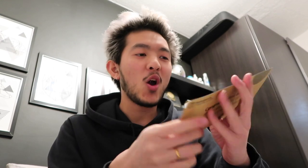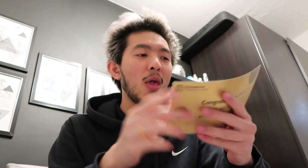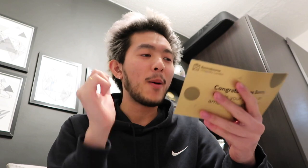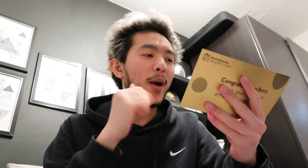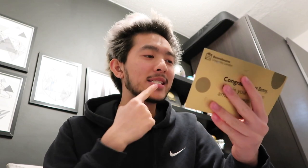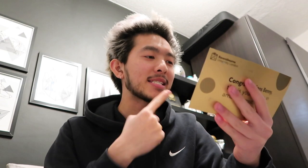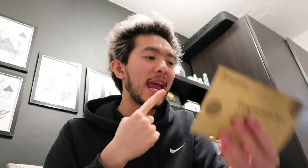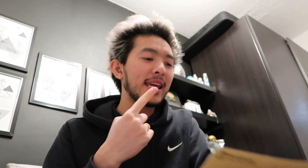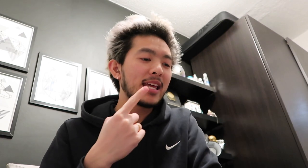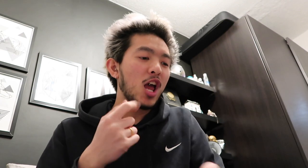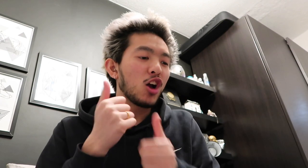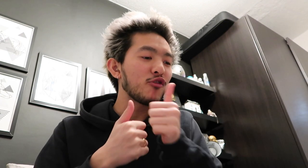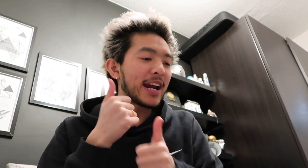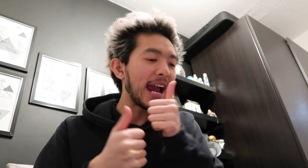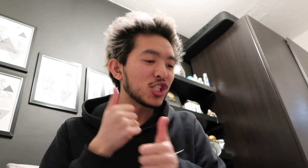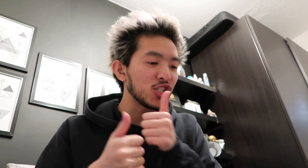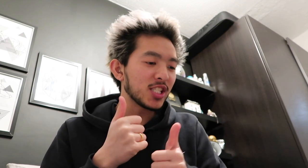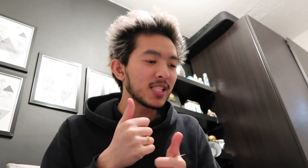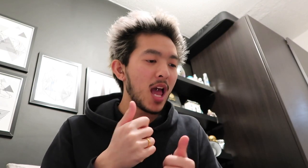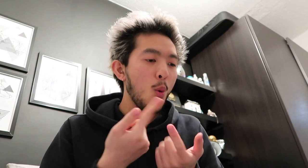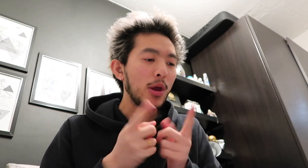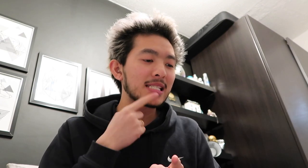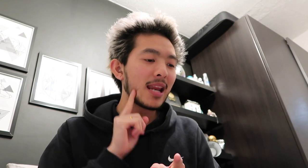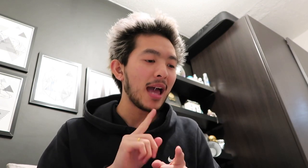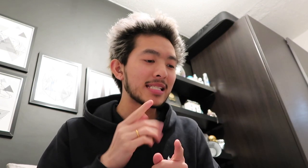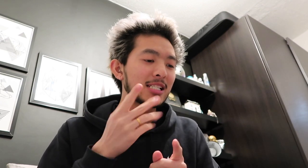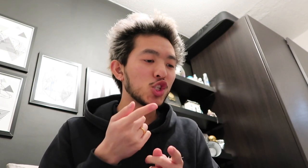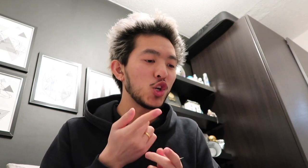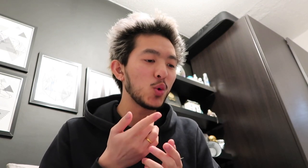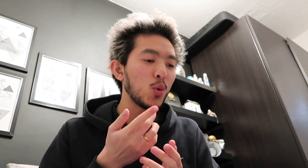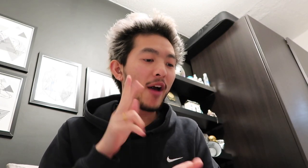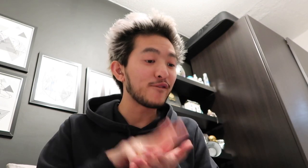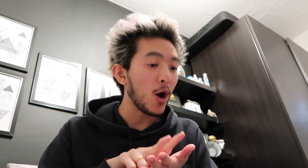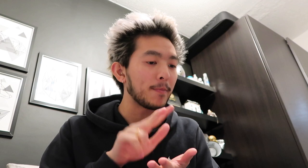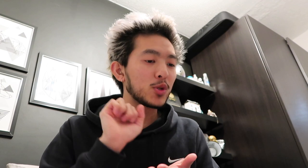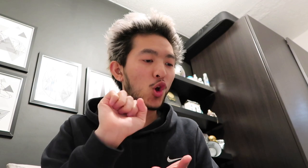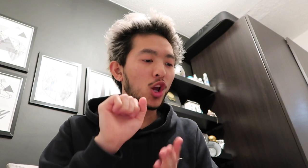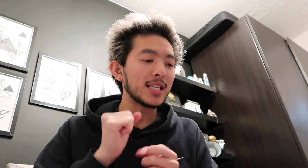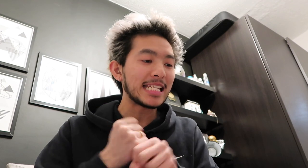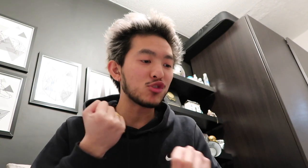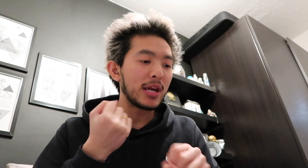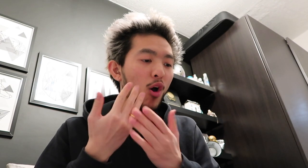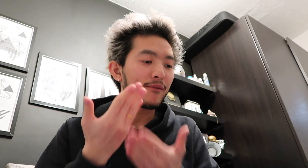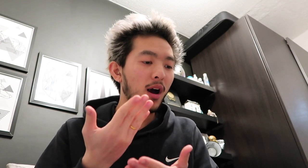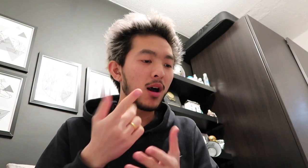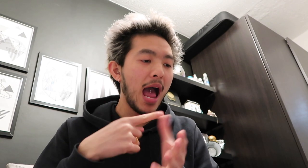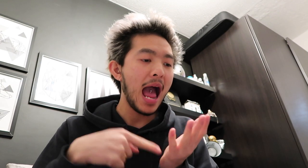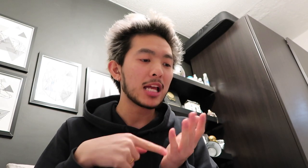So, I thought by saying, I'm going to catch us with the light to a phone, join T3 or phone, and